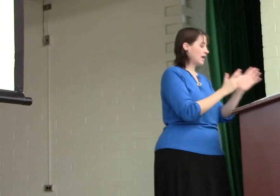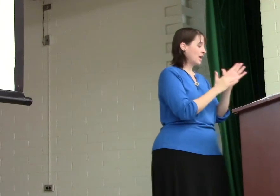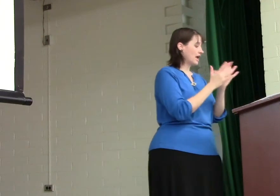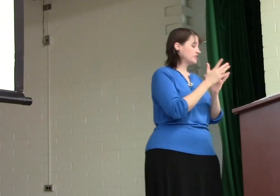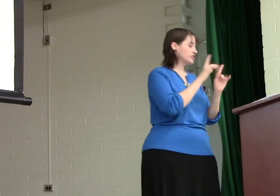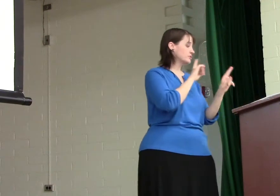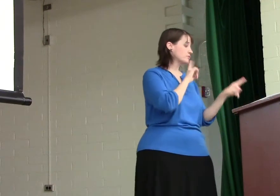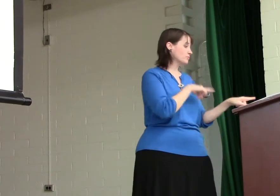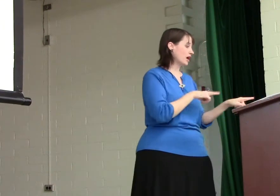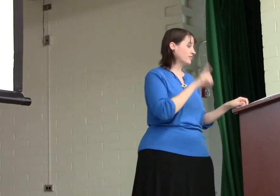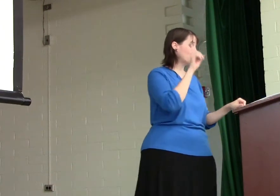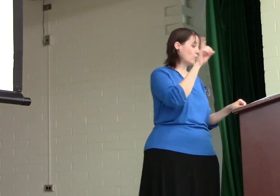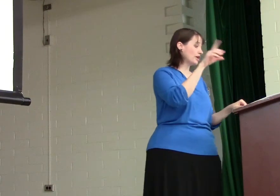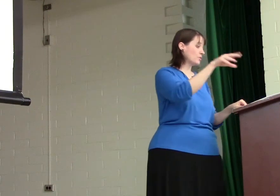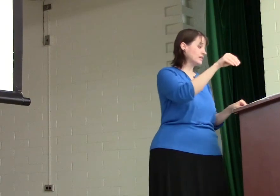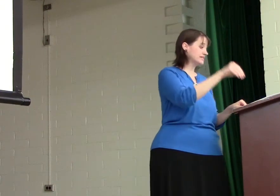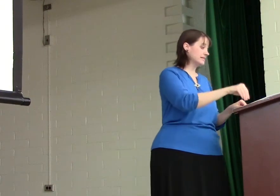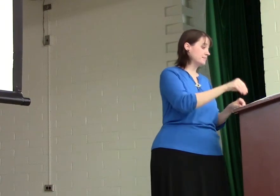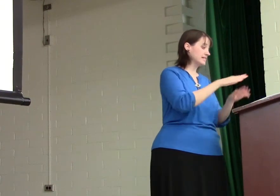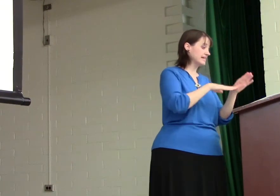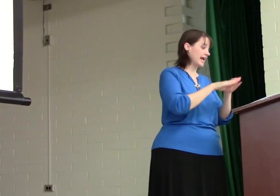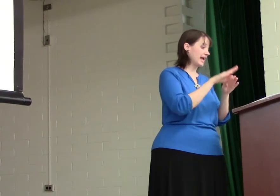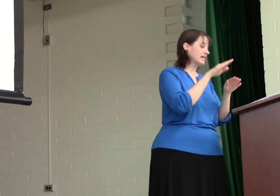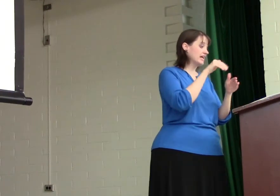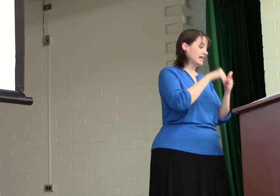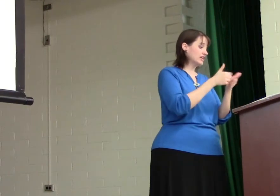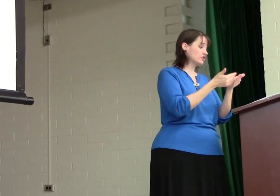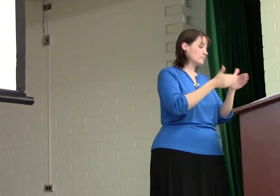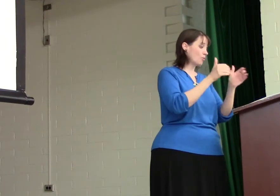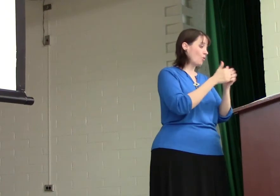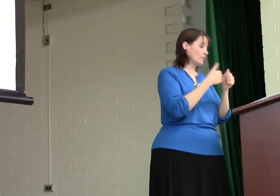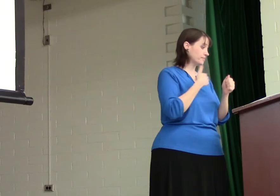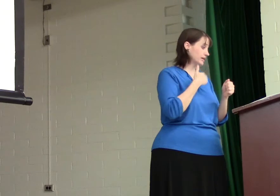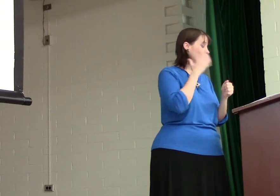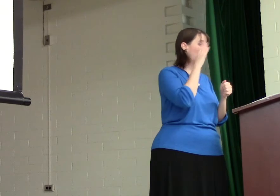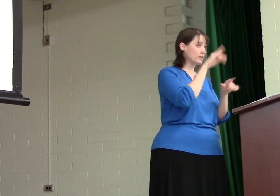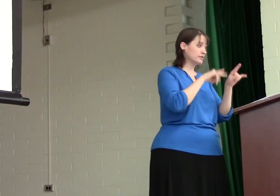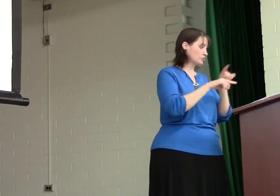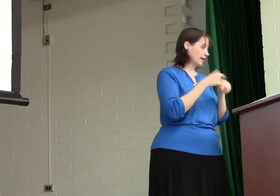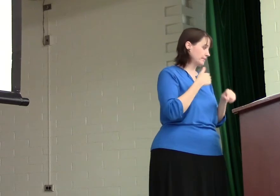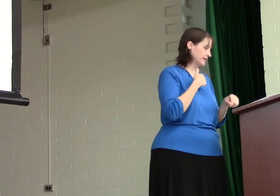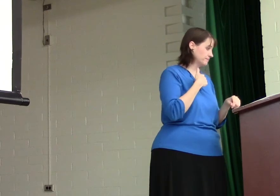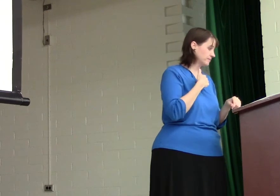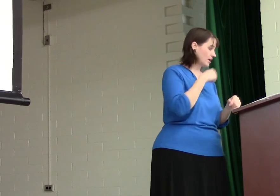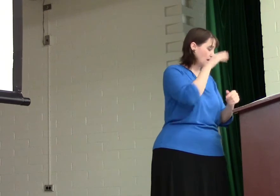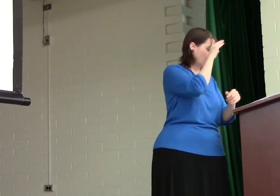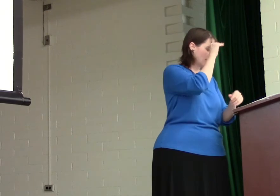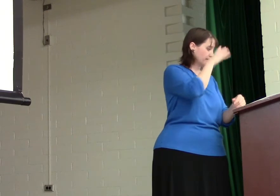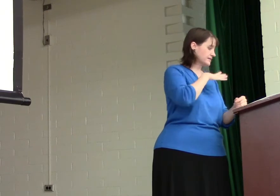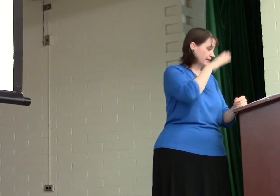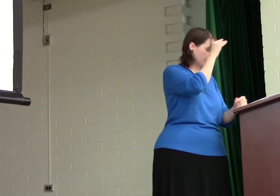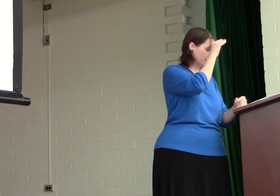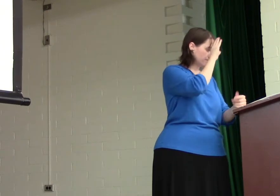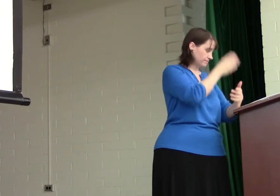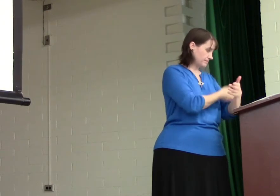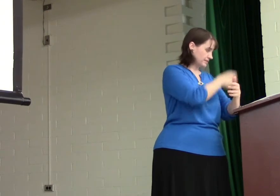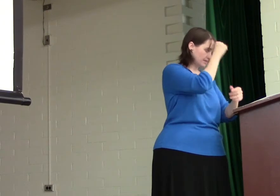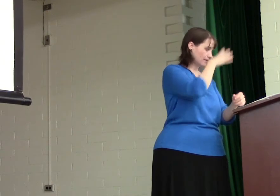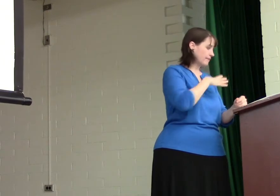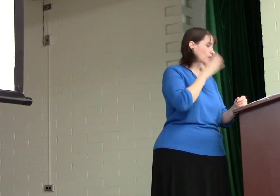And Jesus replied, The one who has dipped his hand into the bowl with me will betray me. The son of man